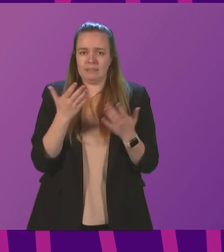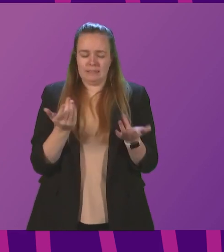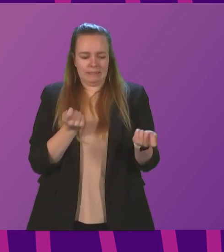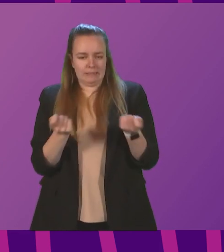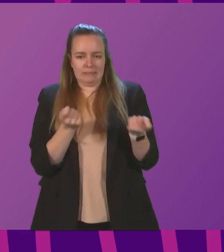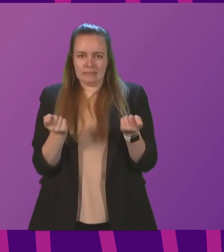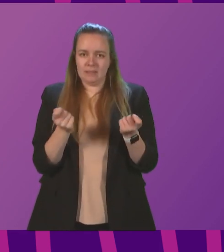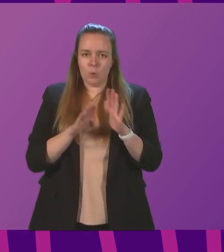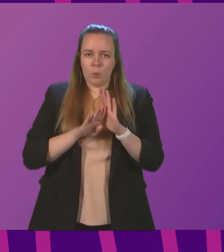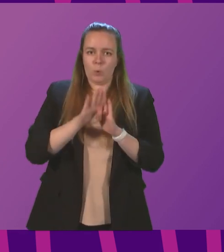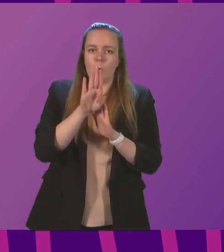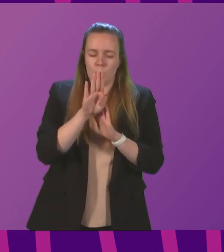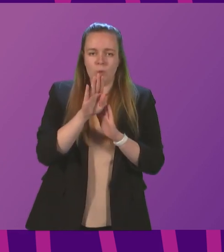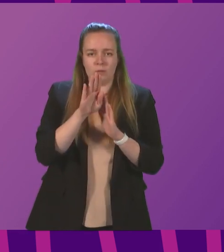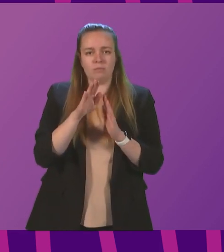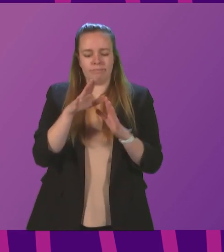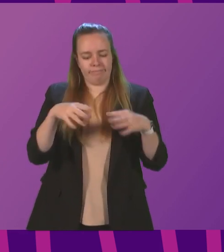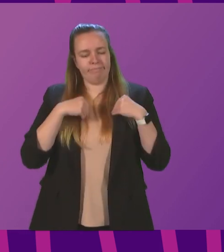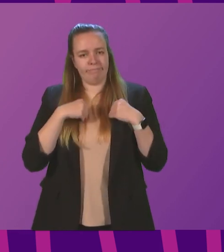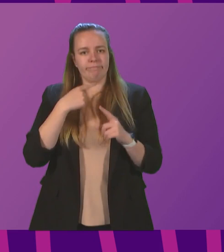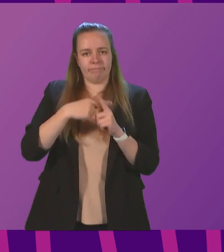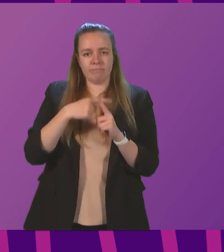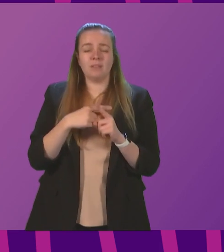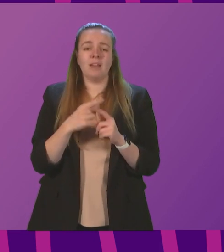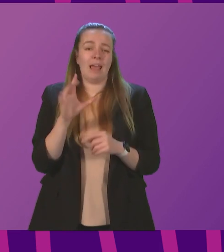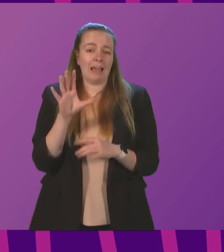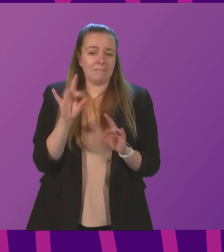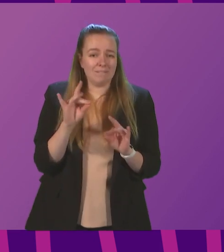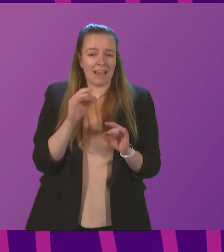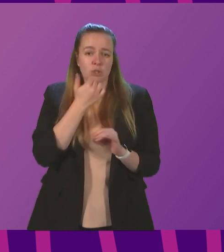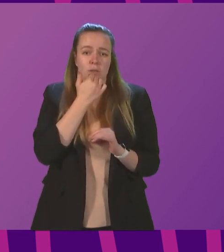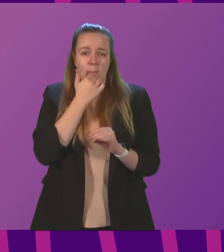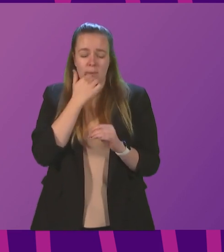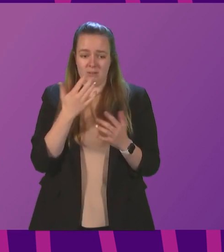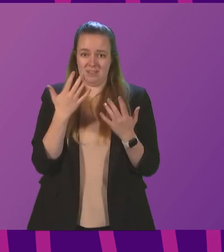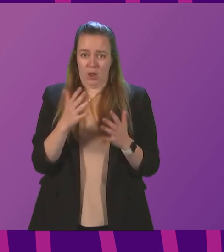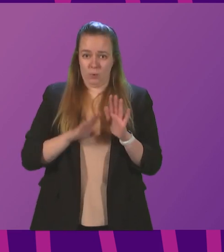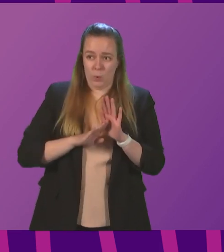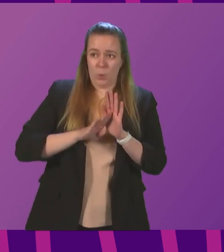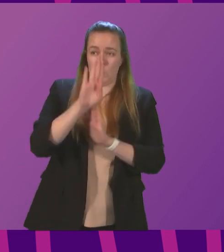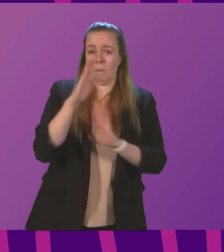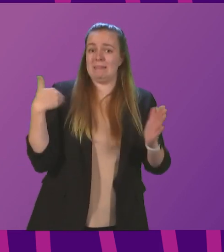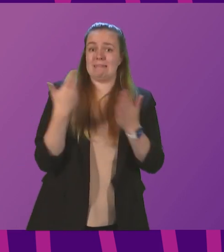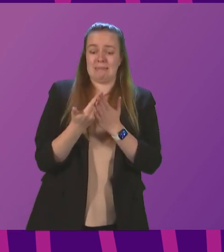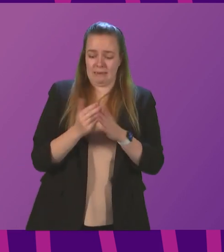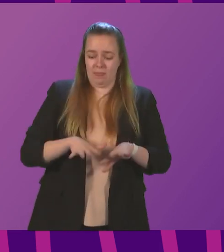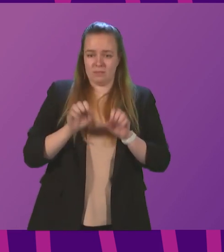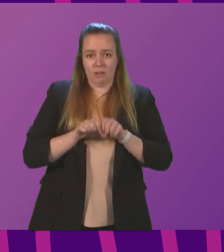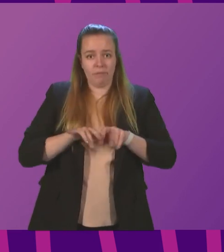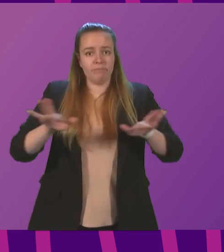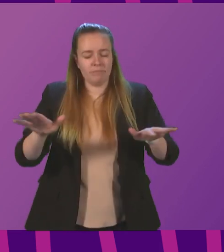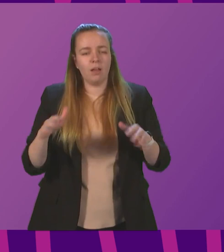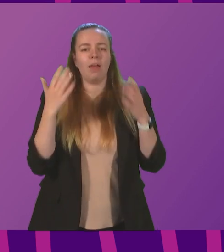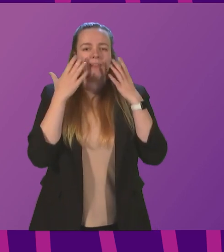with a sharp increase in cases. Infection rates in Germany have reached their highest level since the pandemic started. The Netherlands